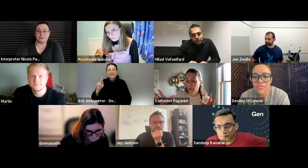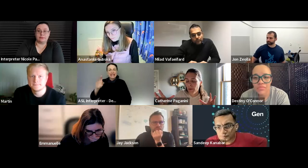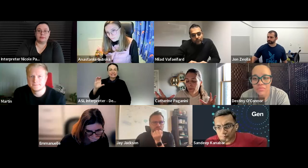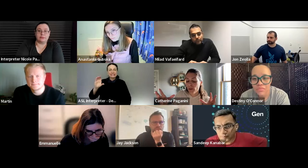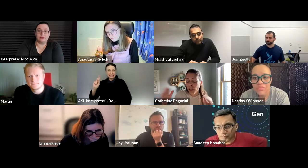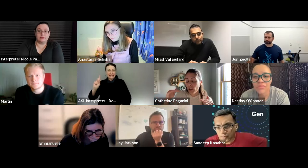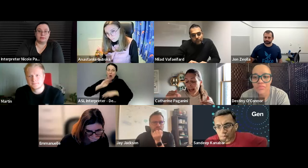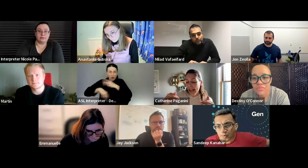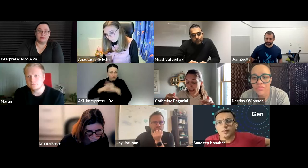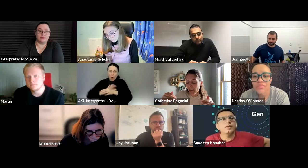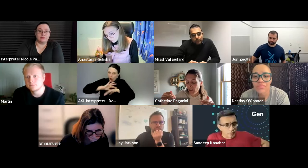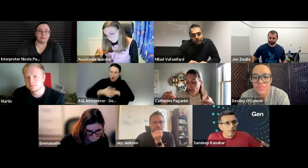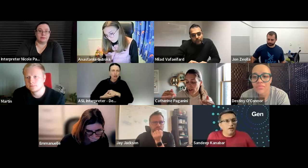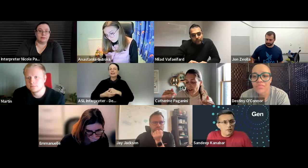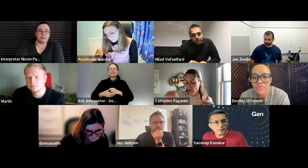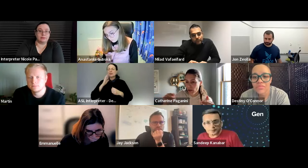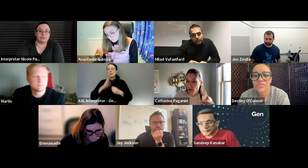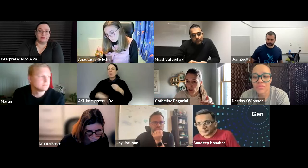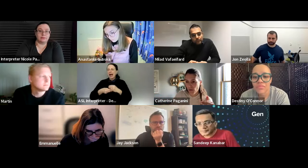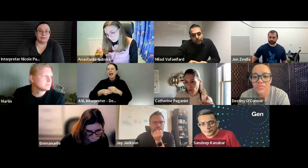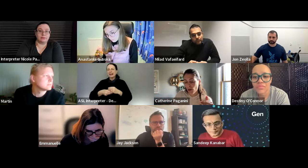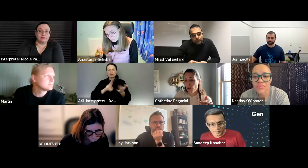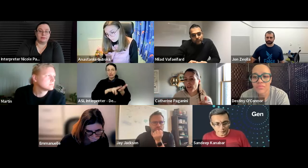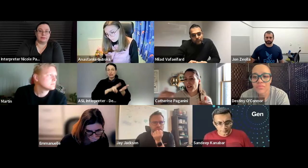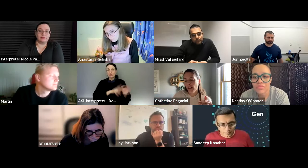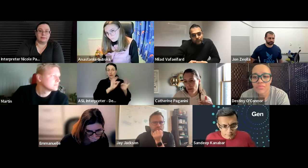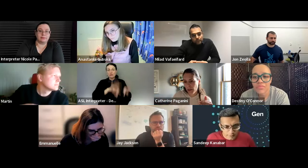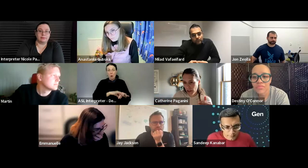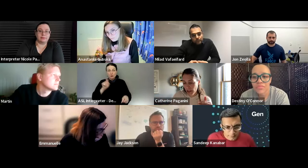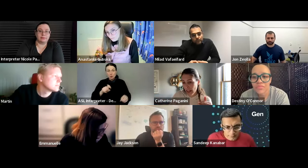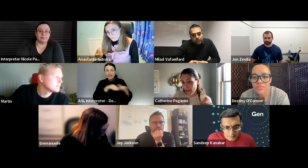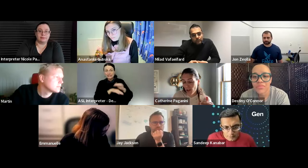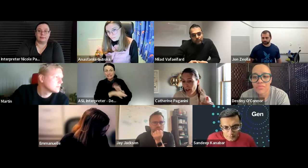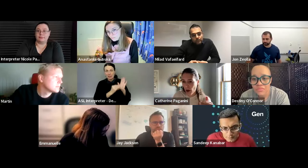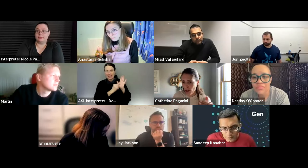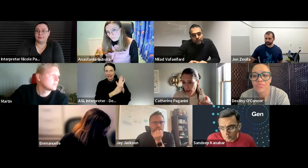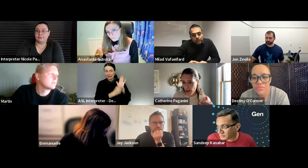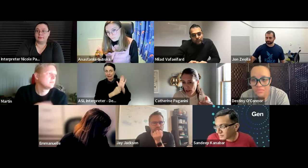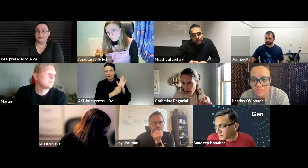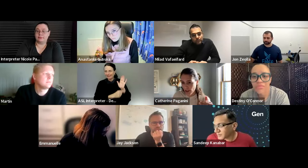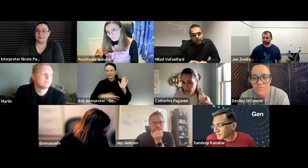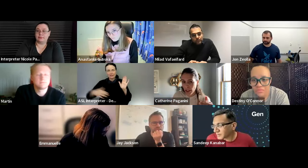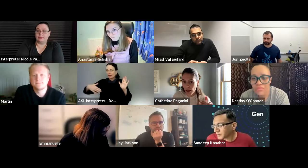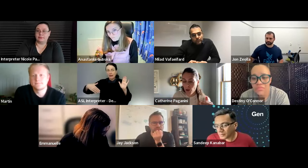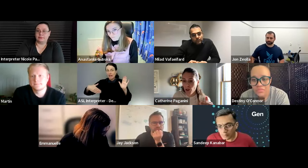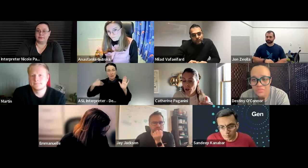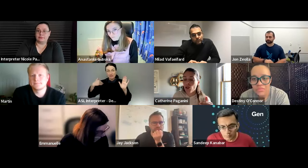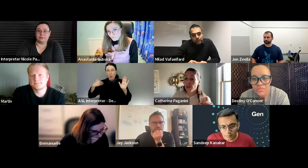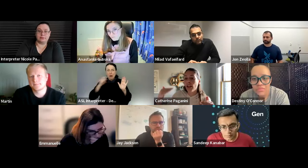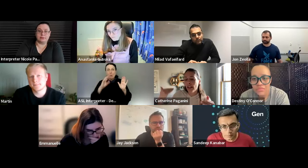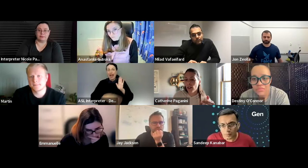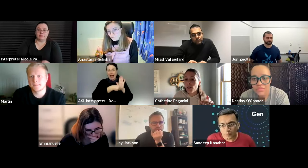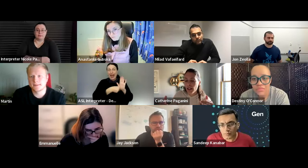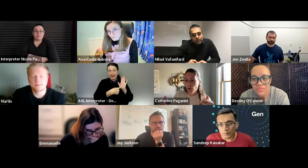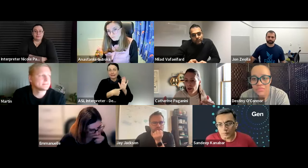and so they're going to add in their uh registration forms do you need accessibility that is not a question that is asked right now